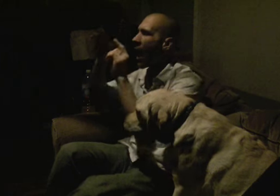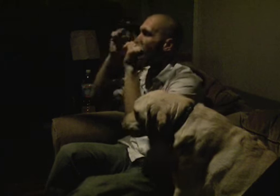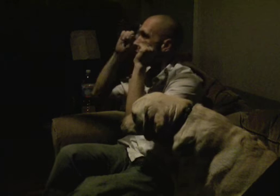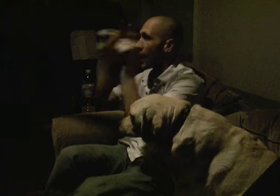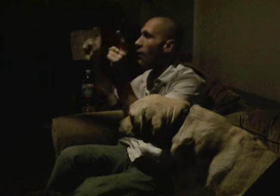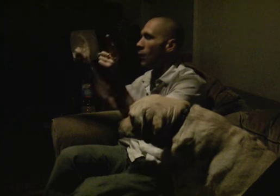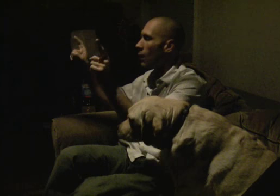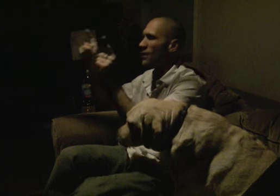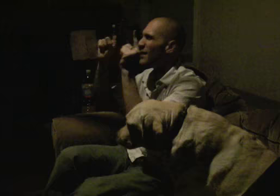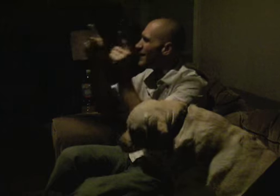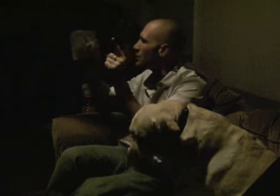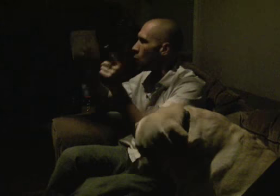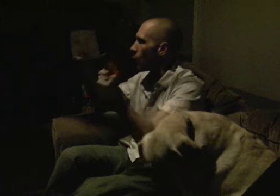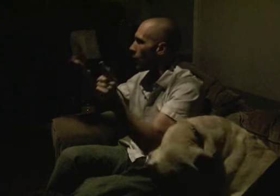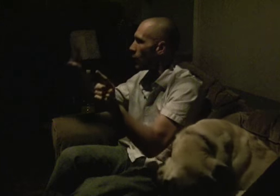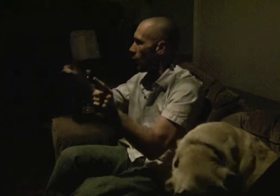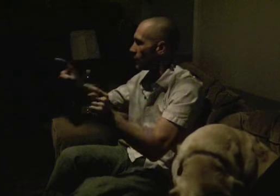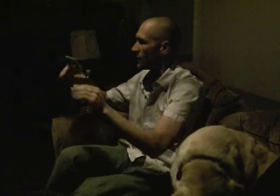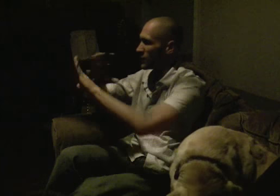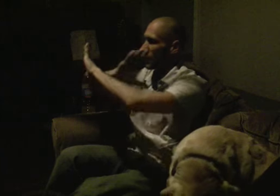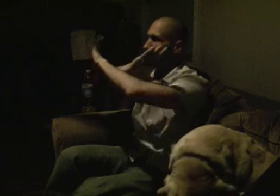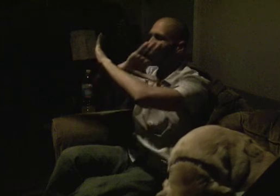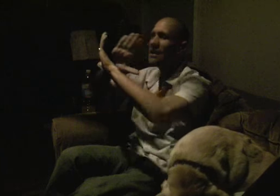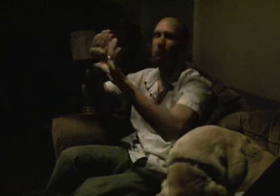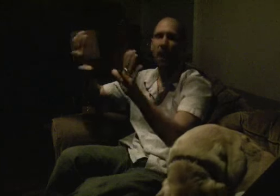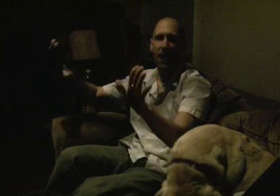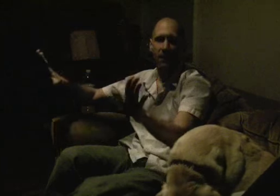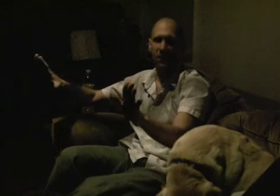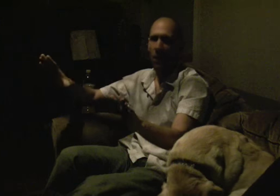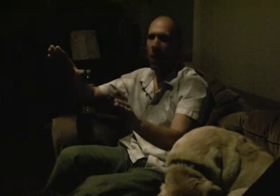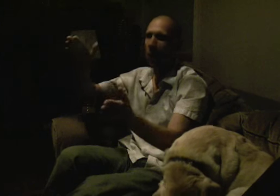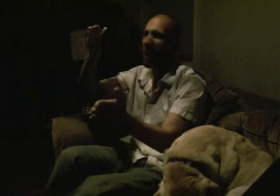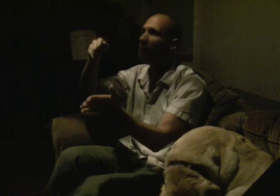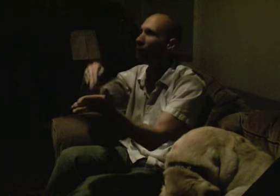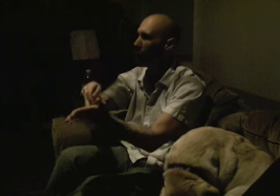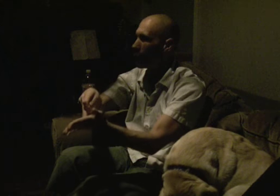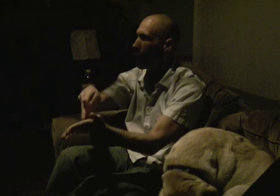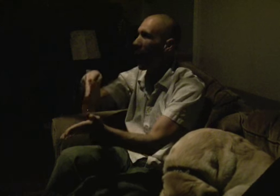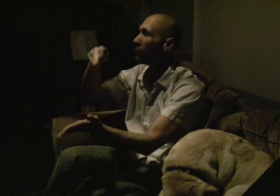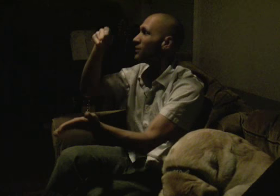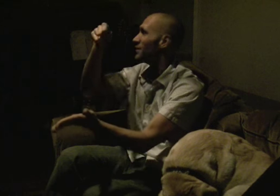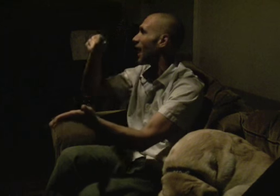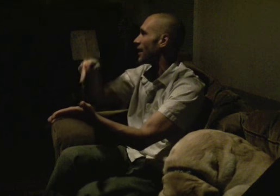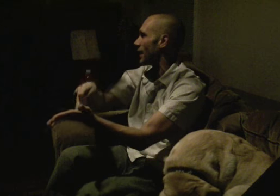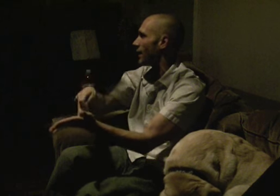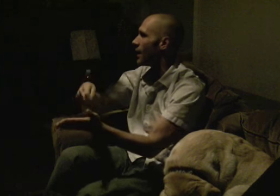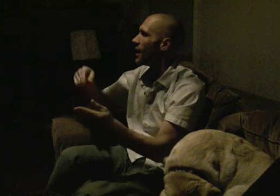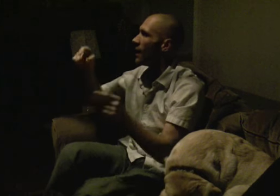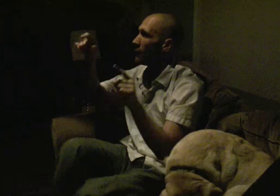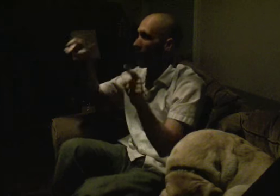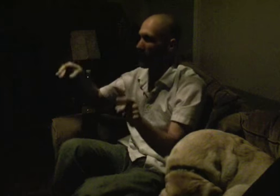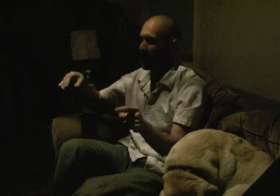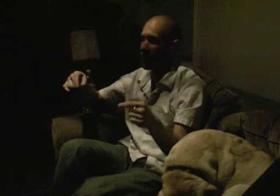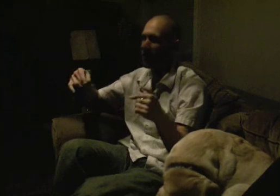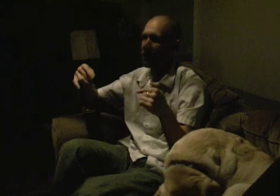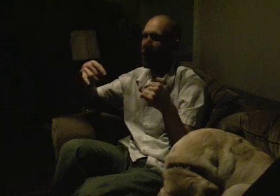I forgot where I was. I didn't know where I was. I it was complete blackness, but I knew I was dying. It went like this,